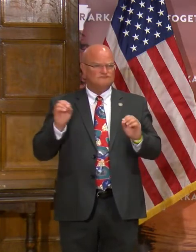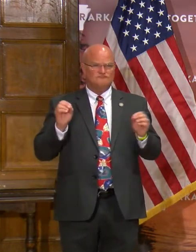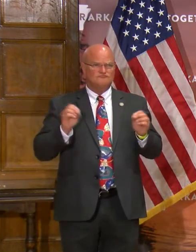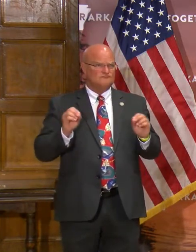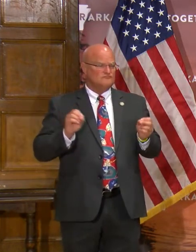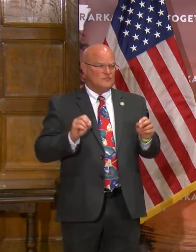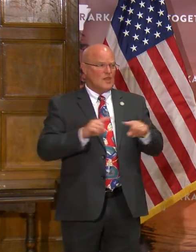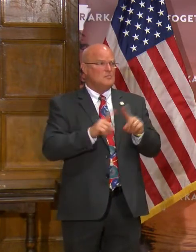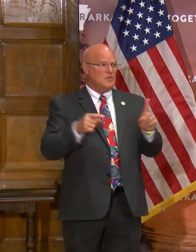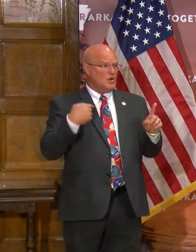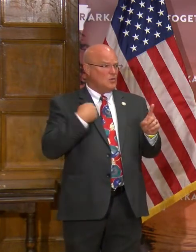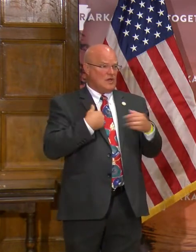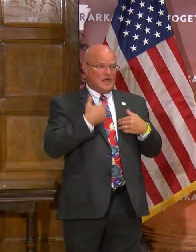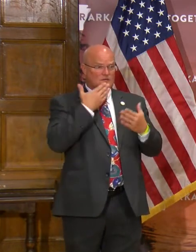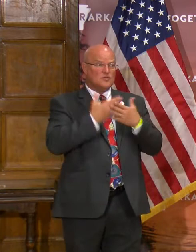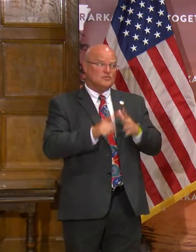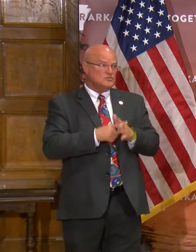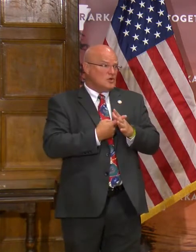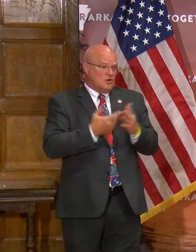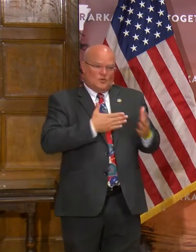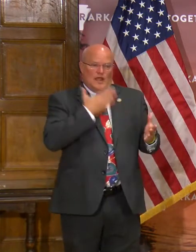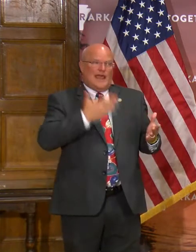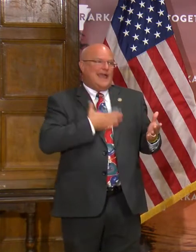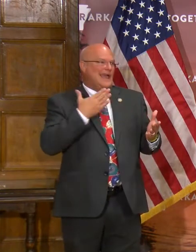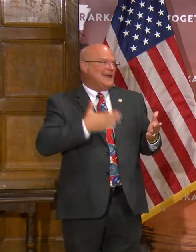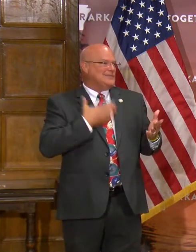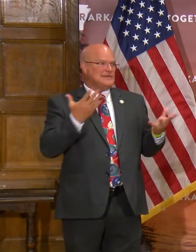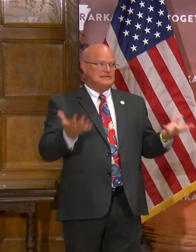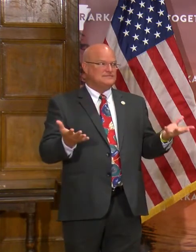But we've got a great start. We're happy.